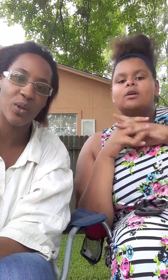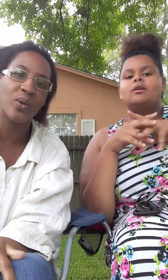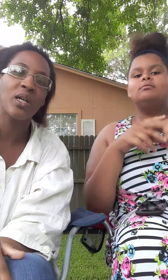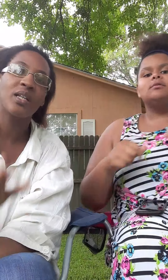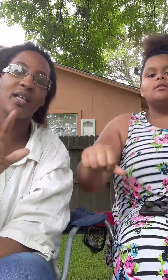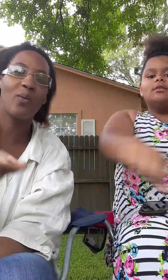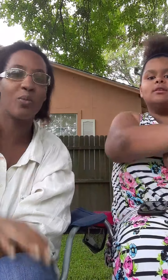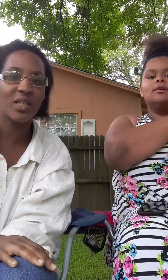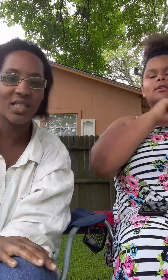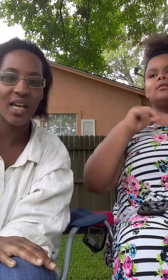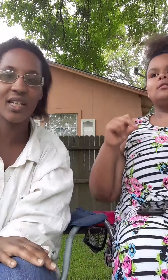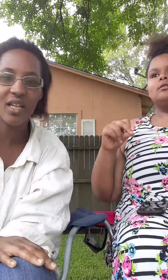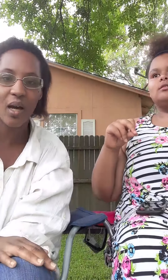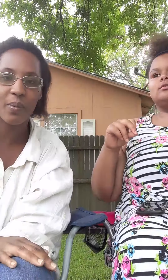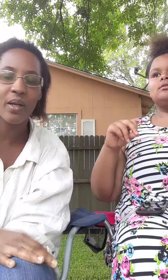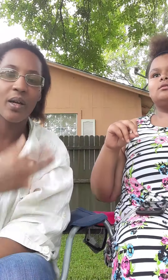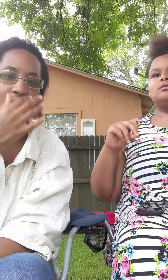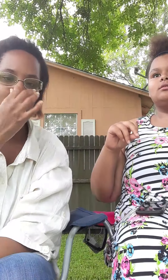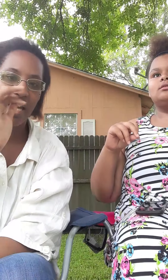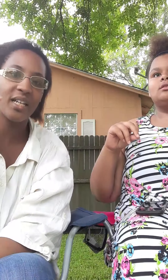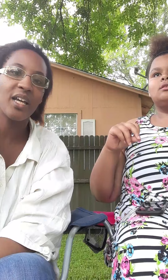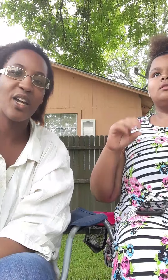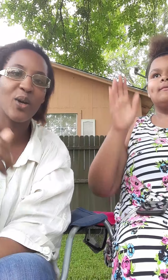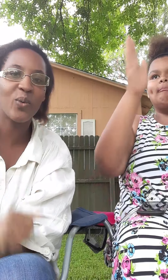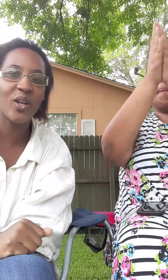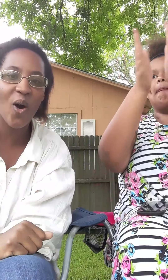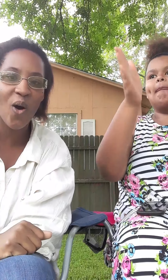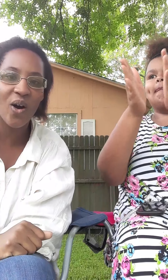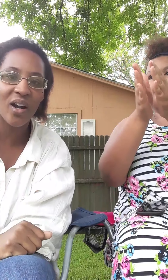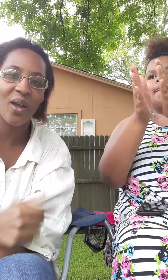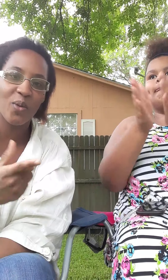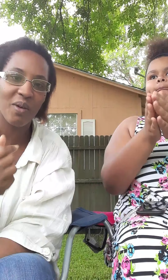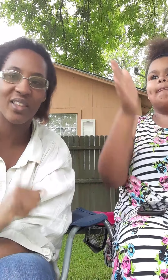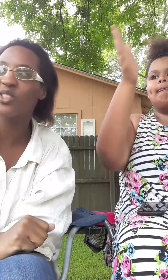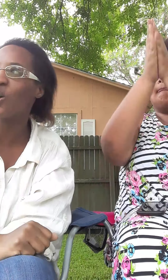that will be standing up. And here we are, and we about to start.